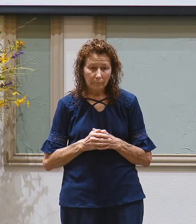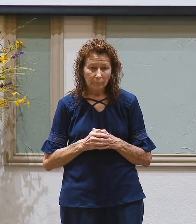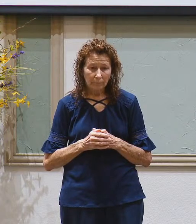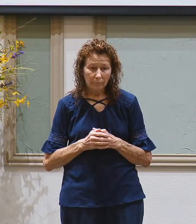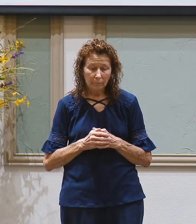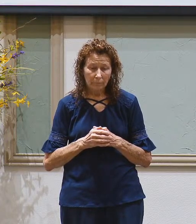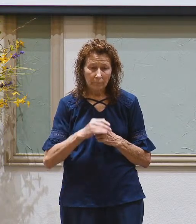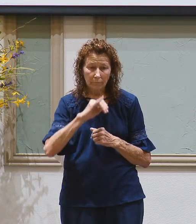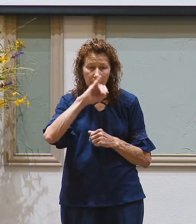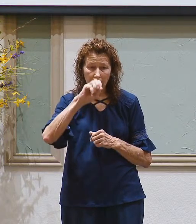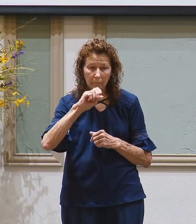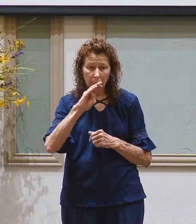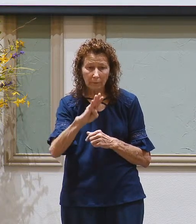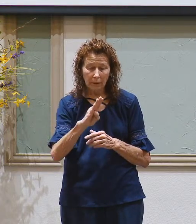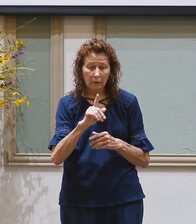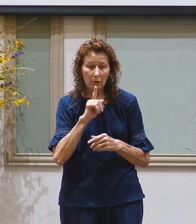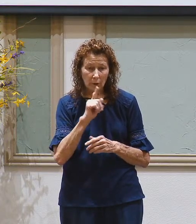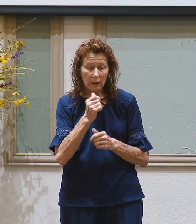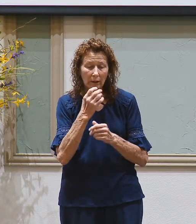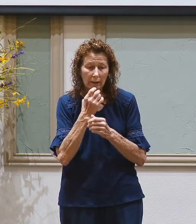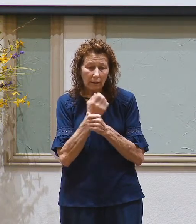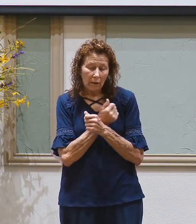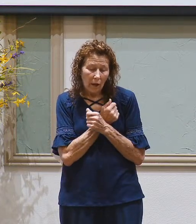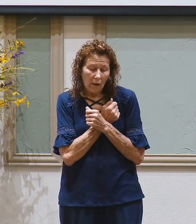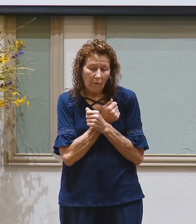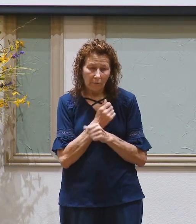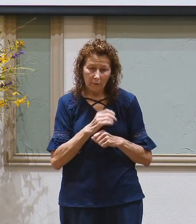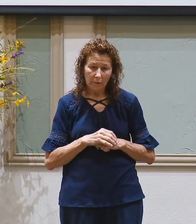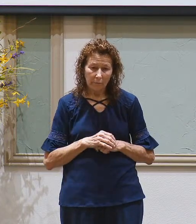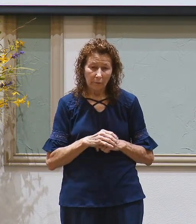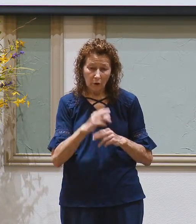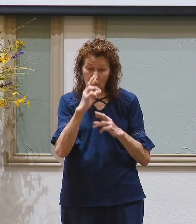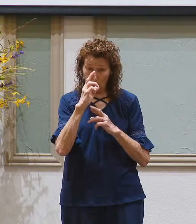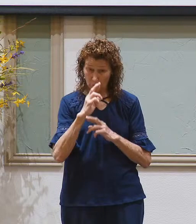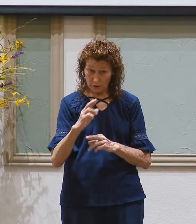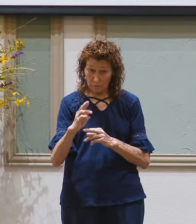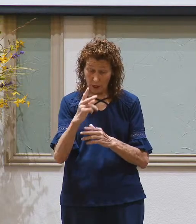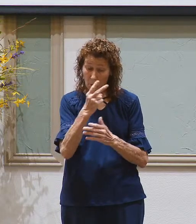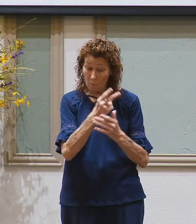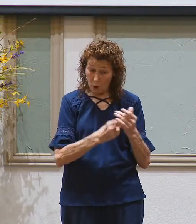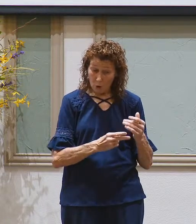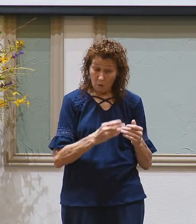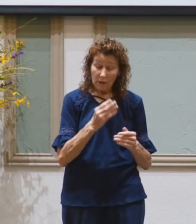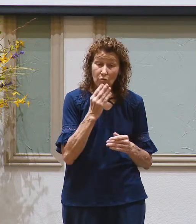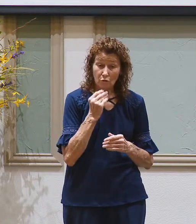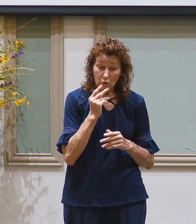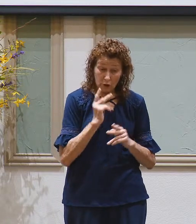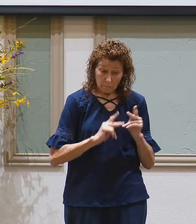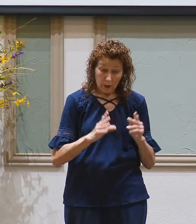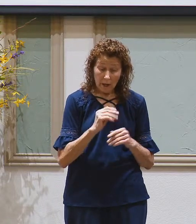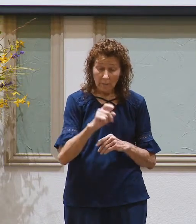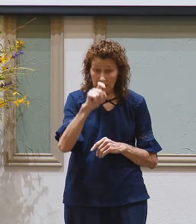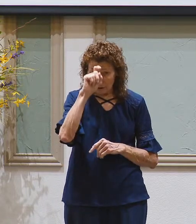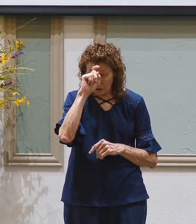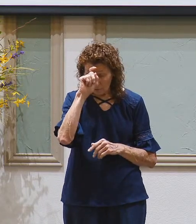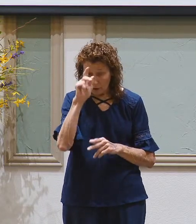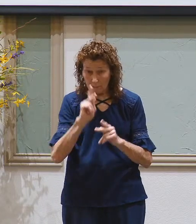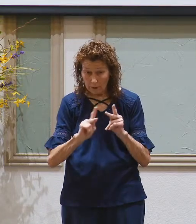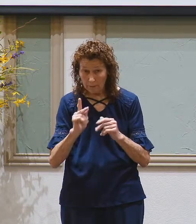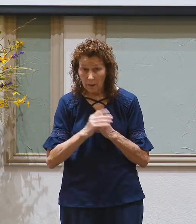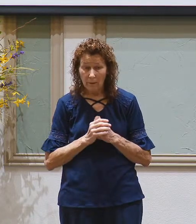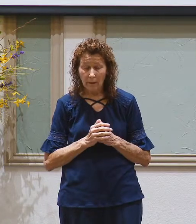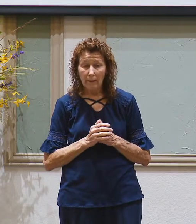Jacob was well-loved and respected by both the Hebrew people and the Egyptian people.